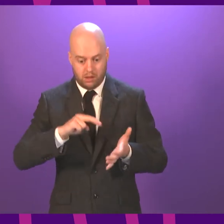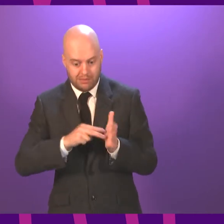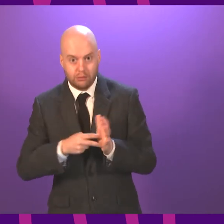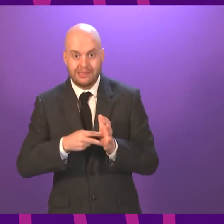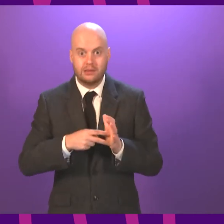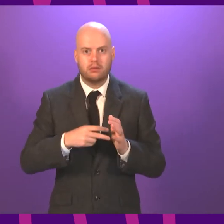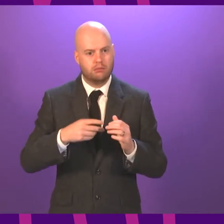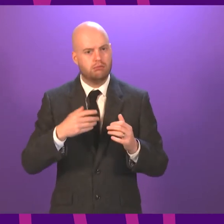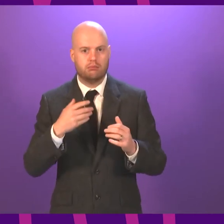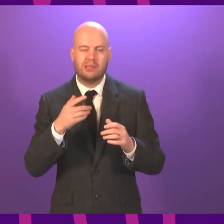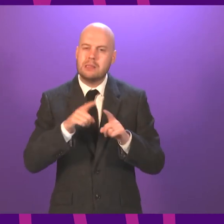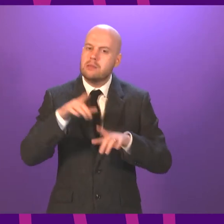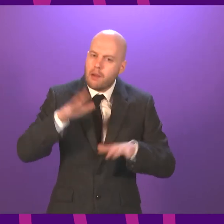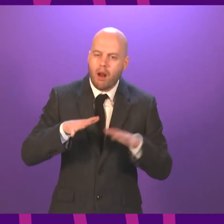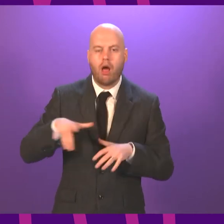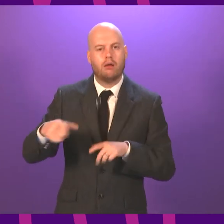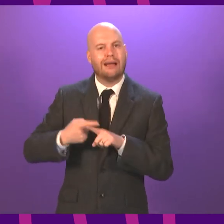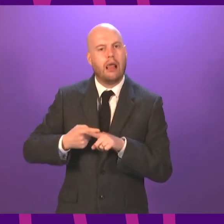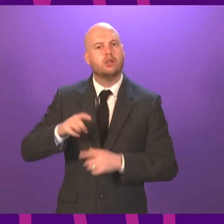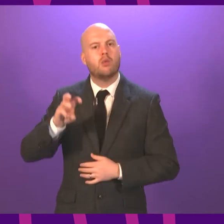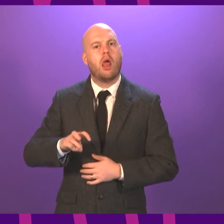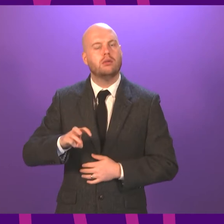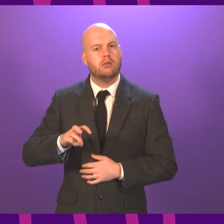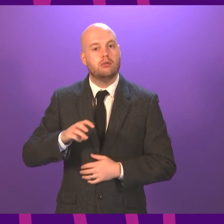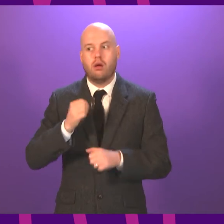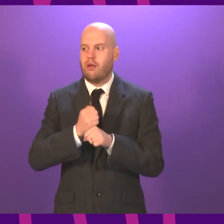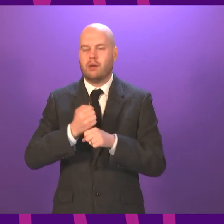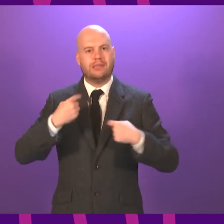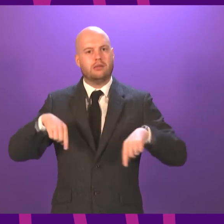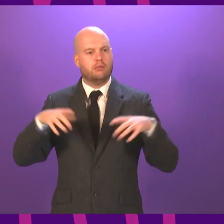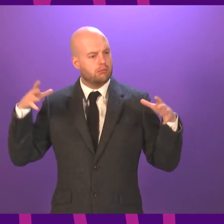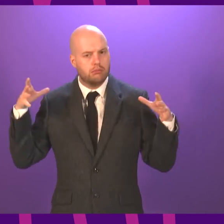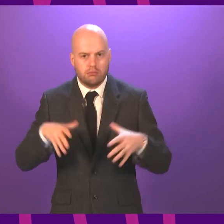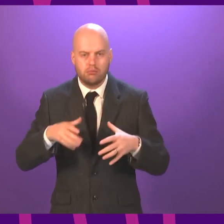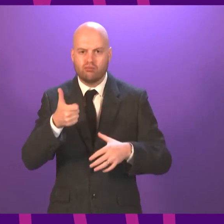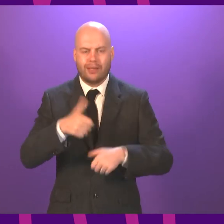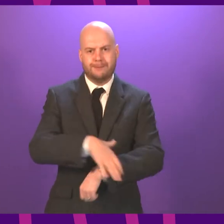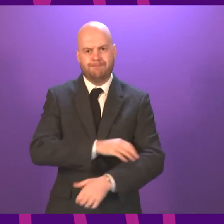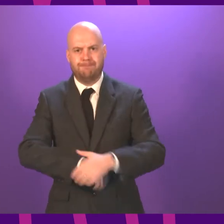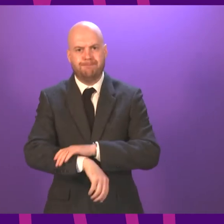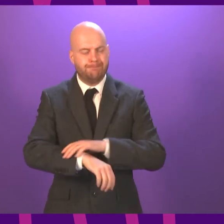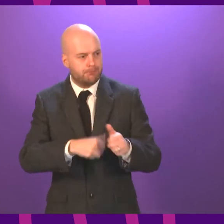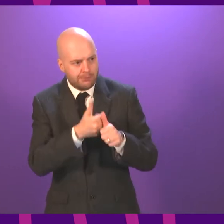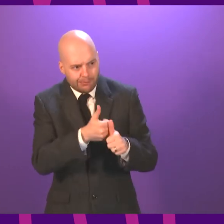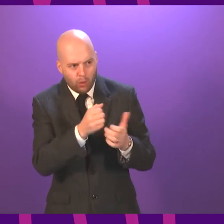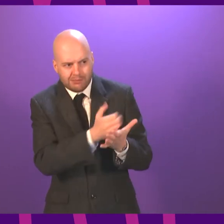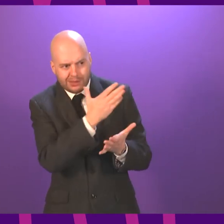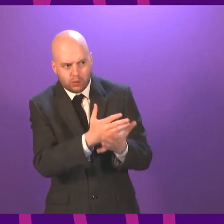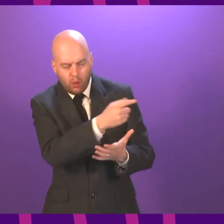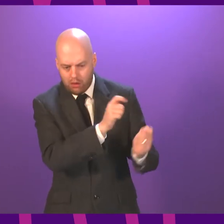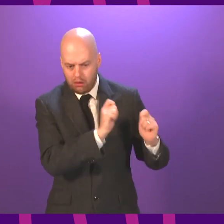in Wales under governments of all parties. I think that reflects the fact that this is a difficult situation and